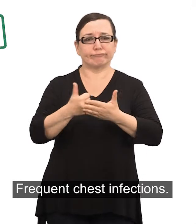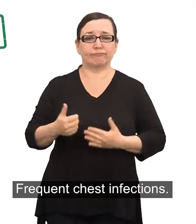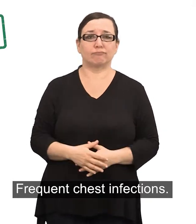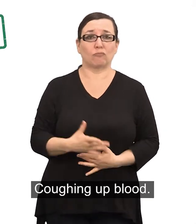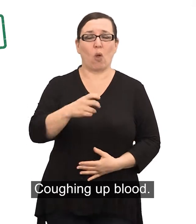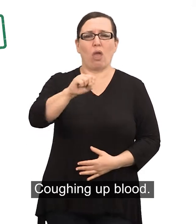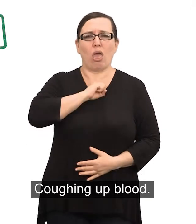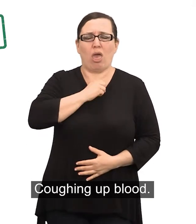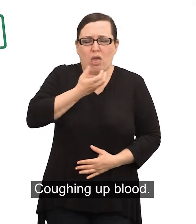Coughing up blood.